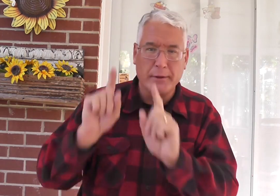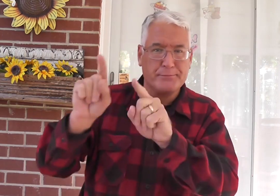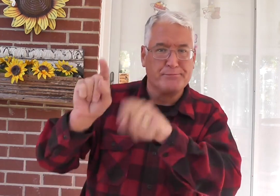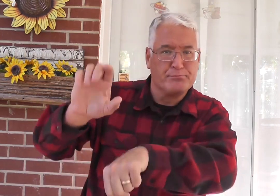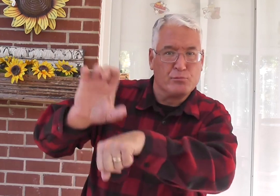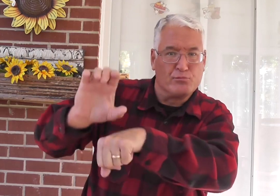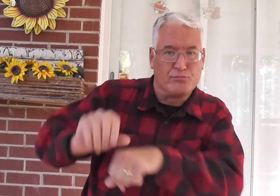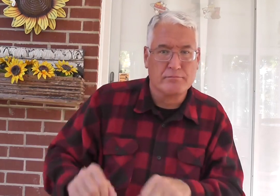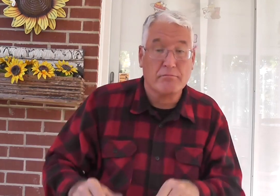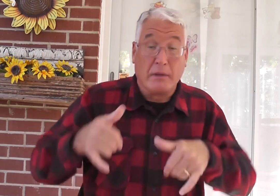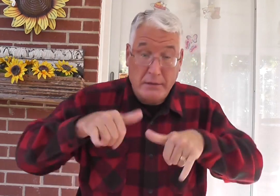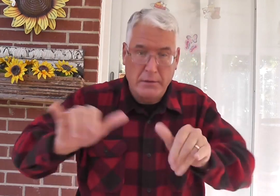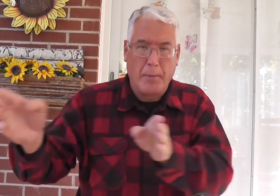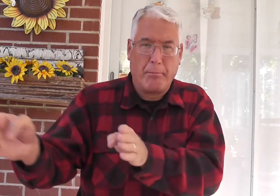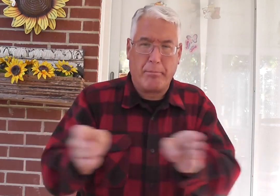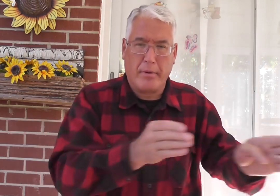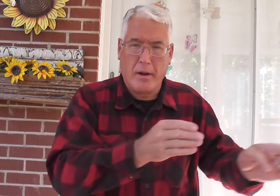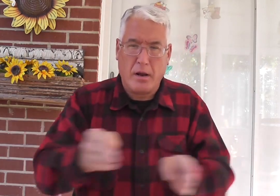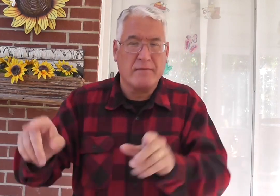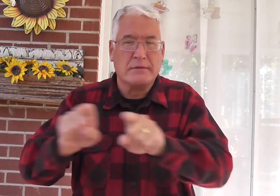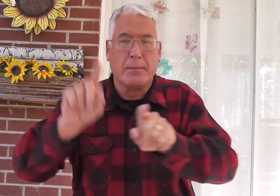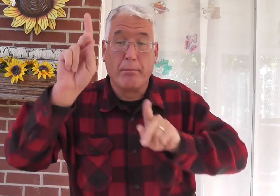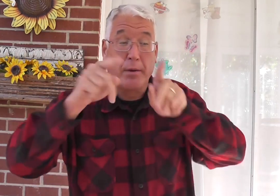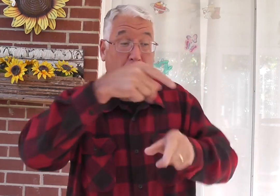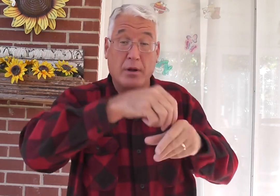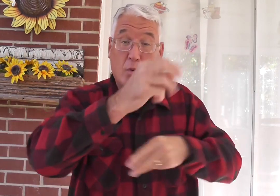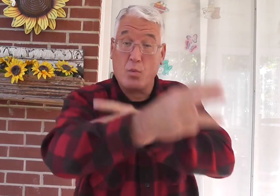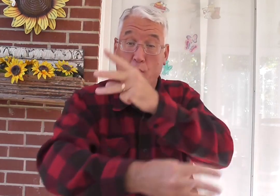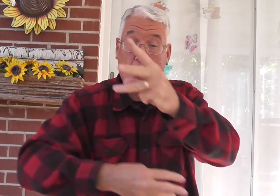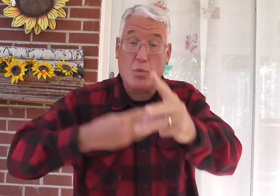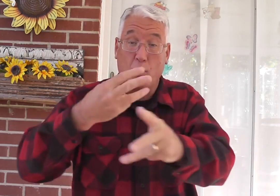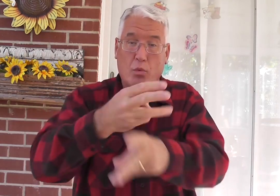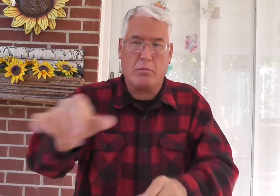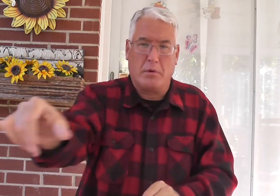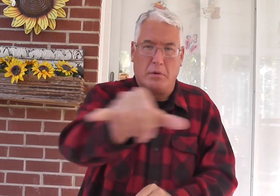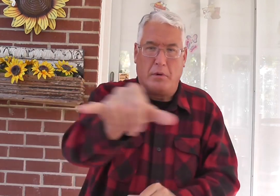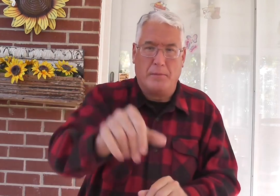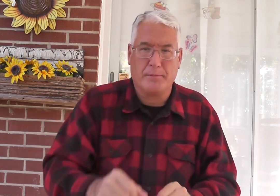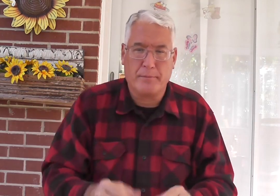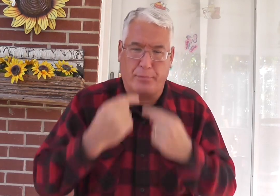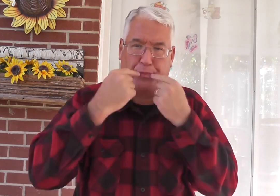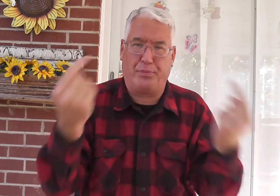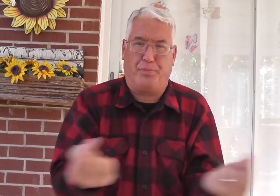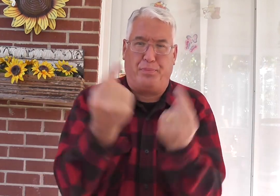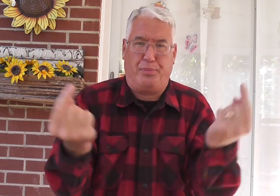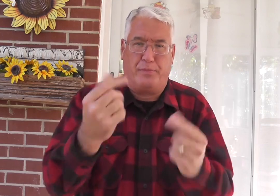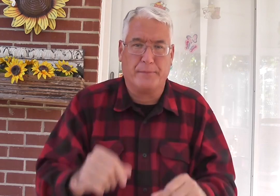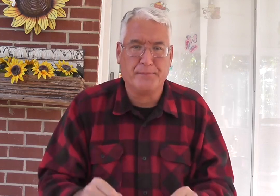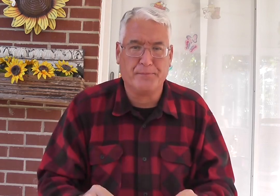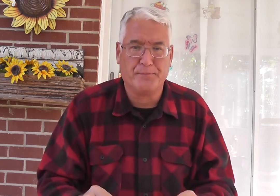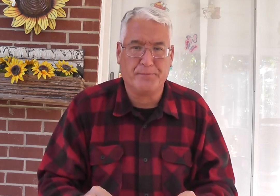baptized. They attend church. And still, they behave the same as the people of the world. Sinful.